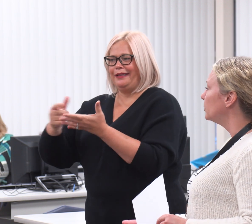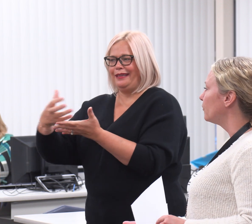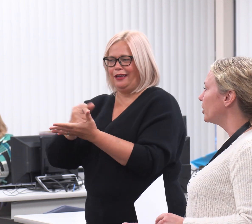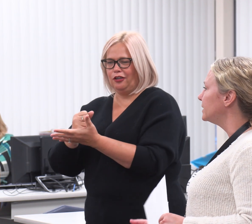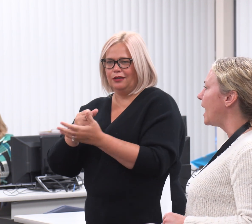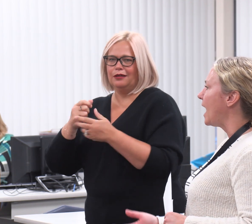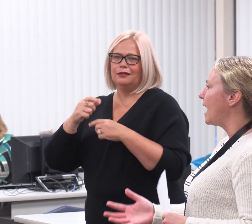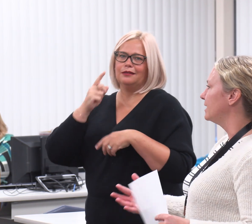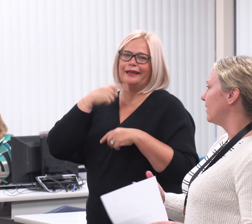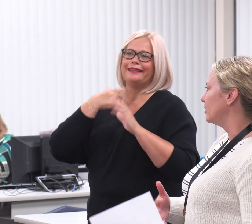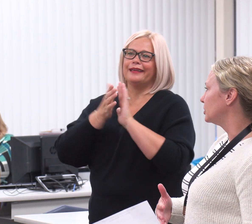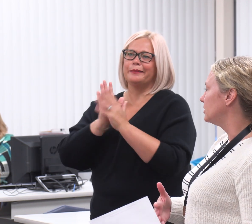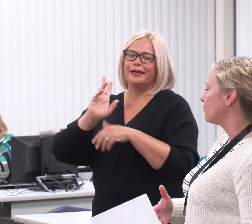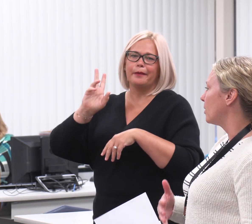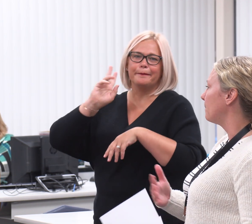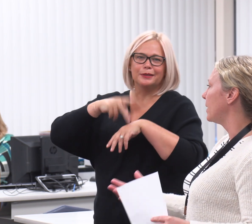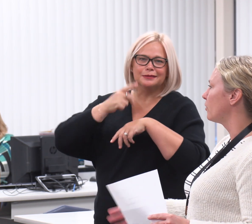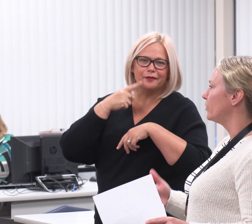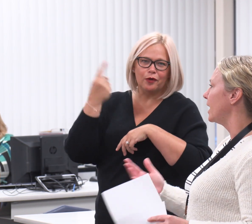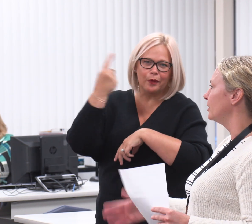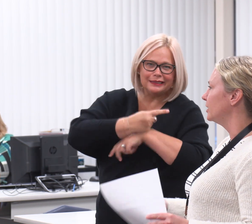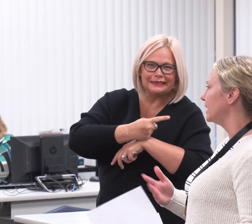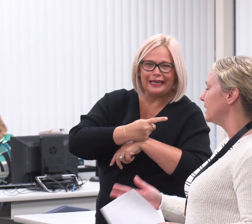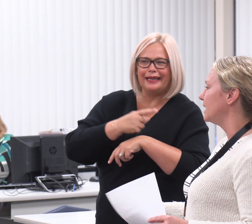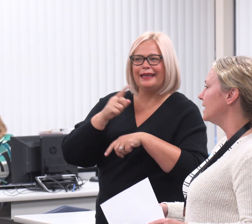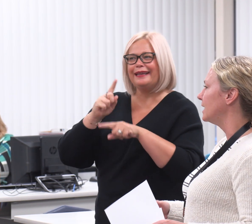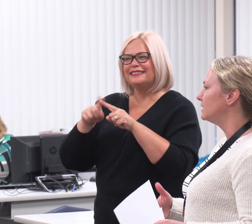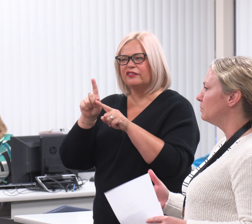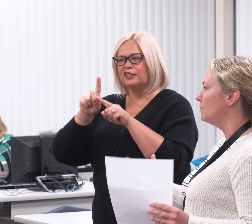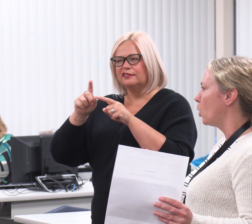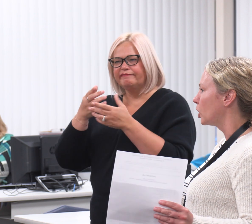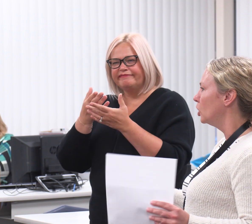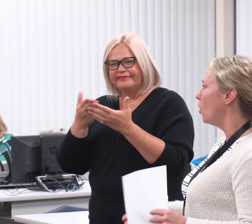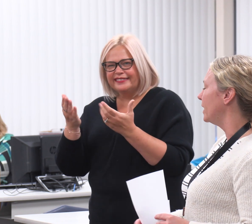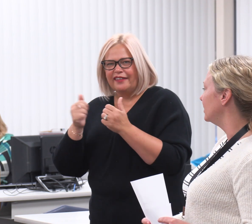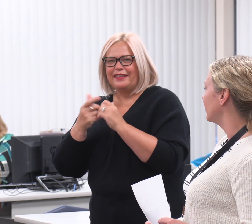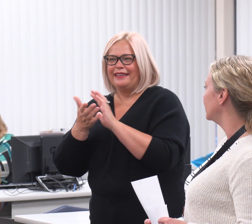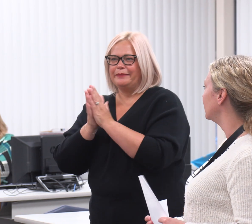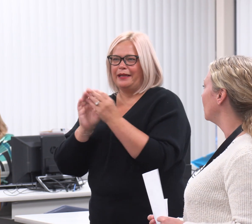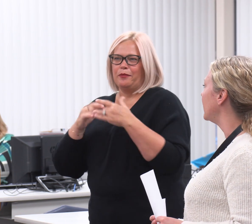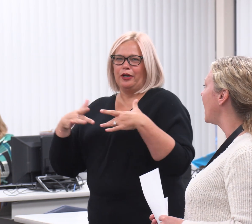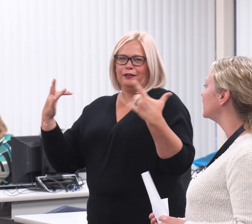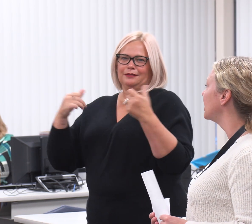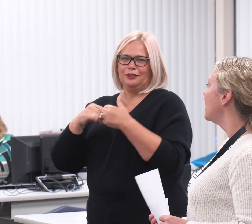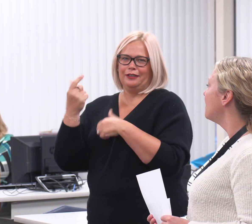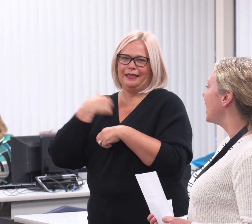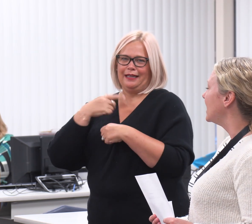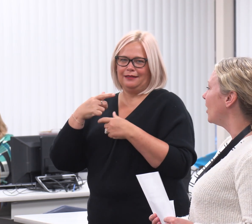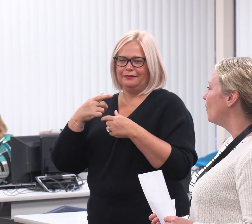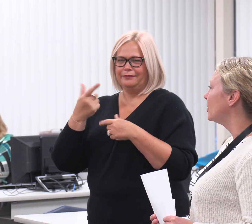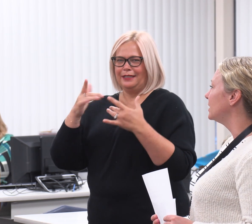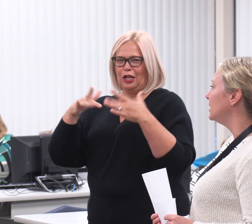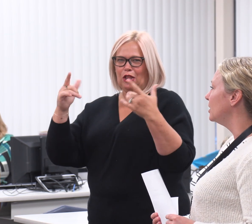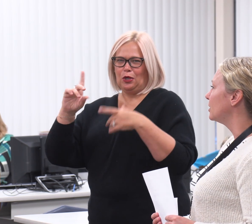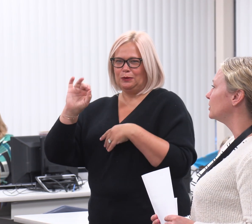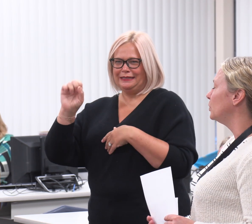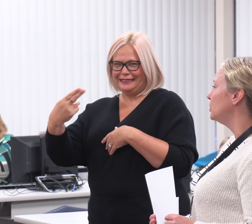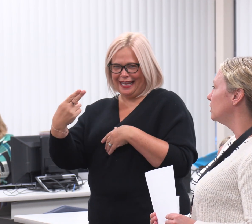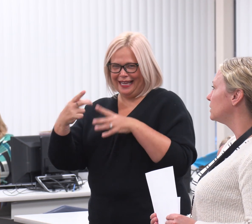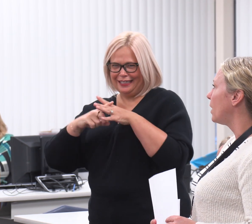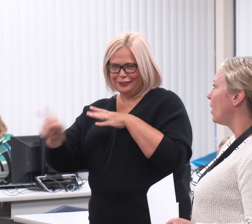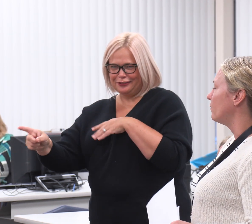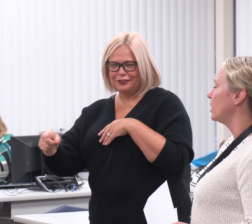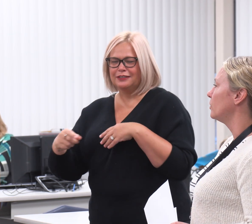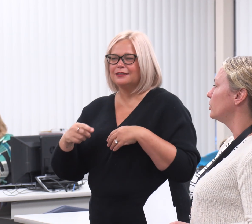Like principal for a day and then there's different paraphernalia that they can get to be more glowy during the Glow Dash. But over the years,